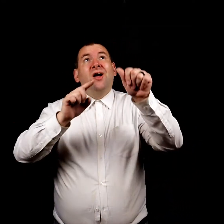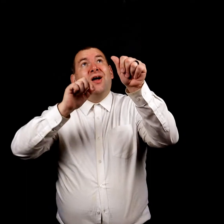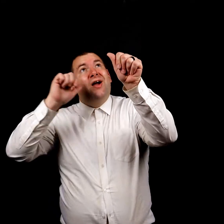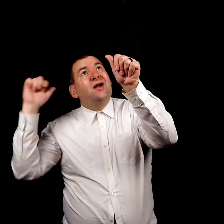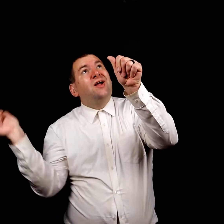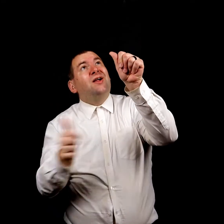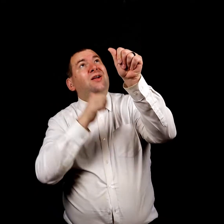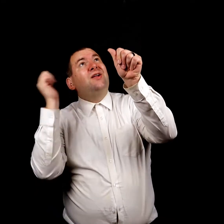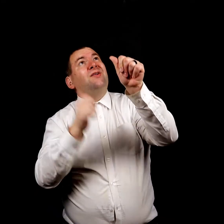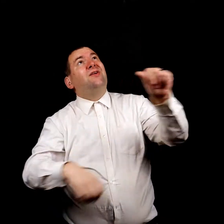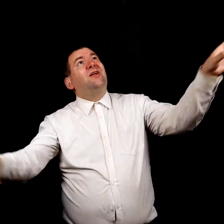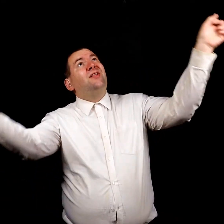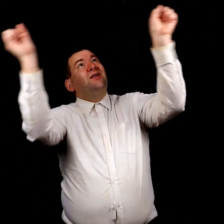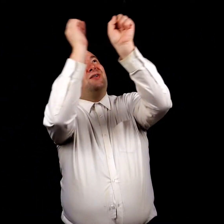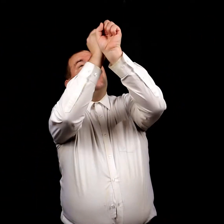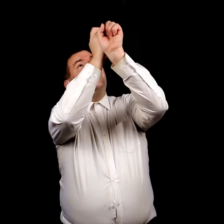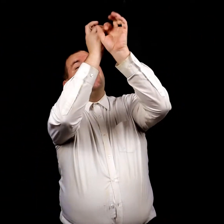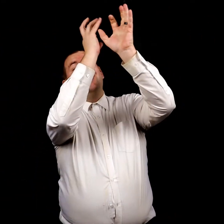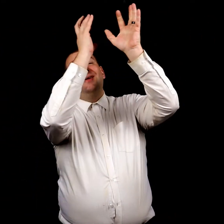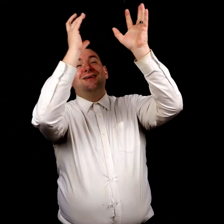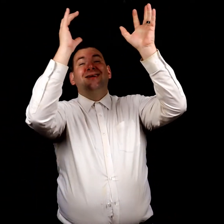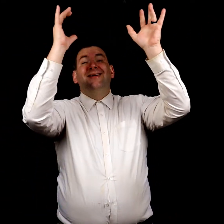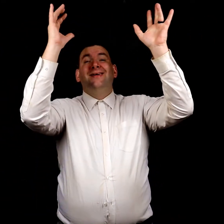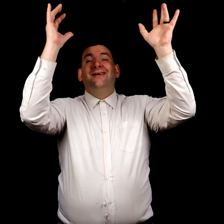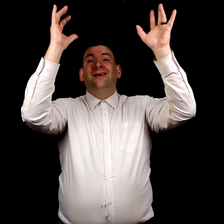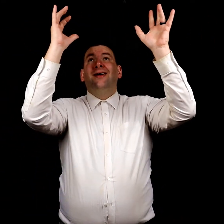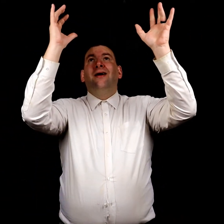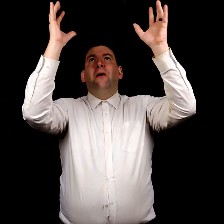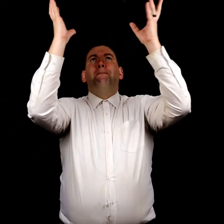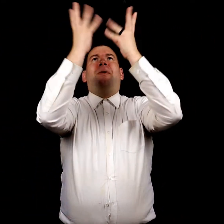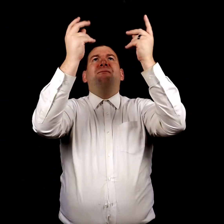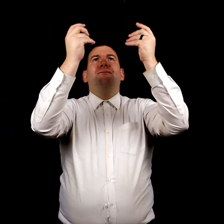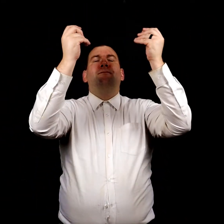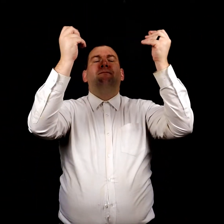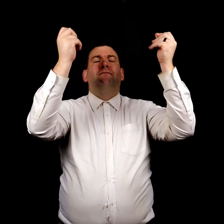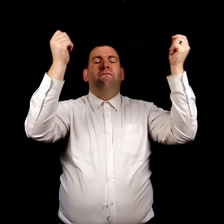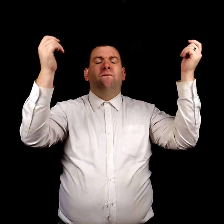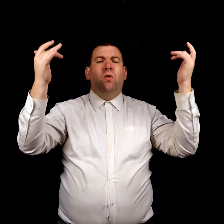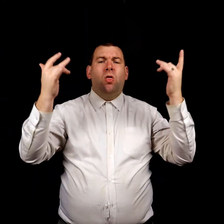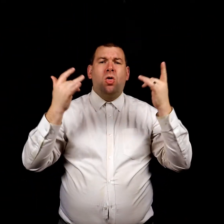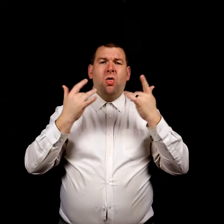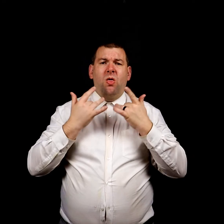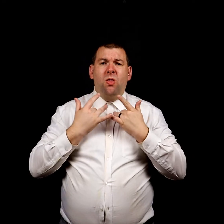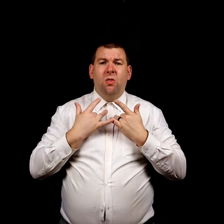When you're chasing down a dream just to watch it disappear.